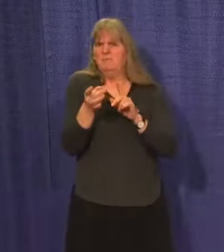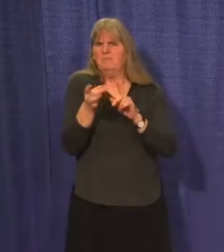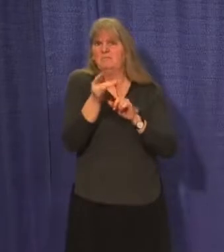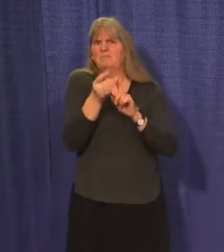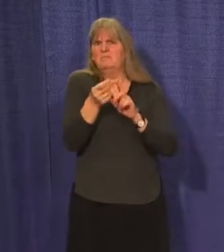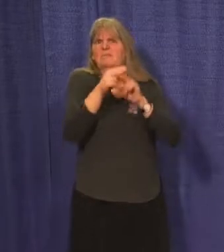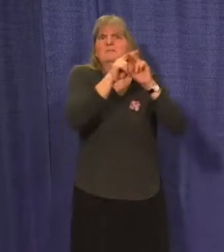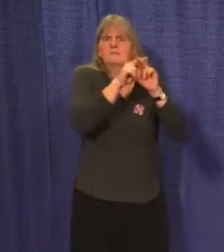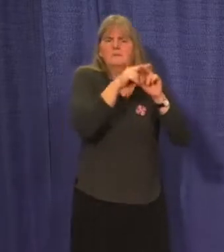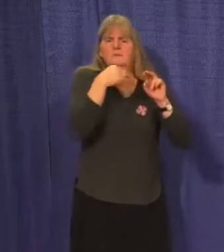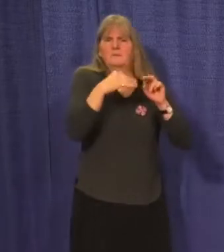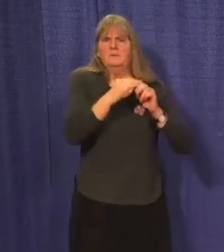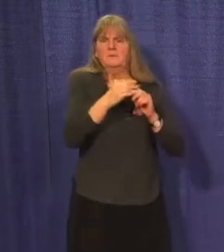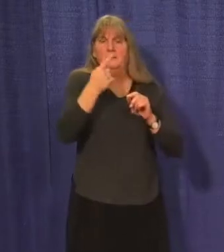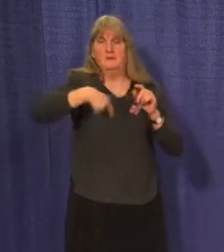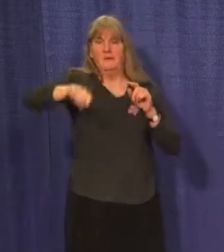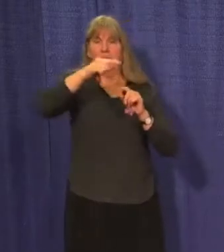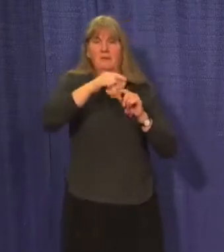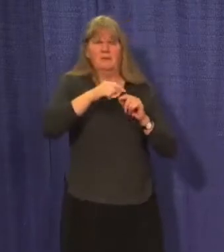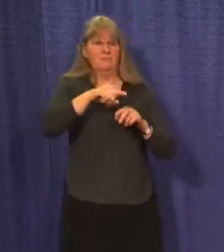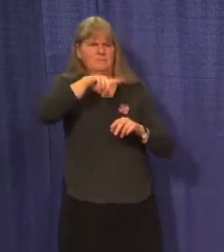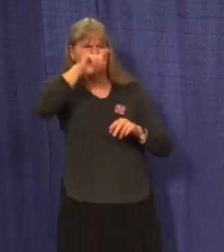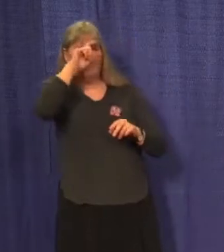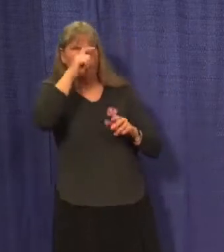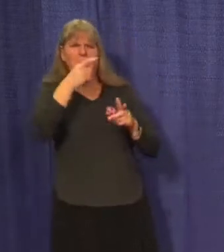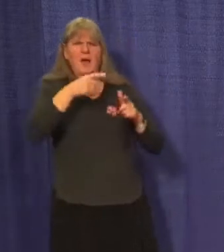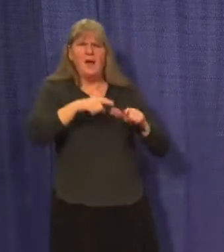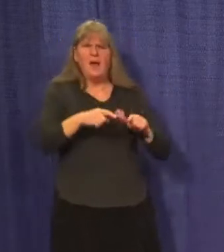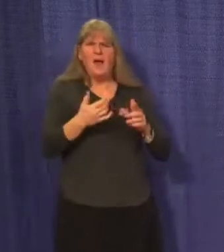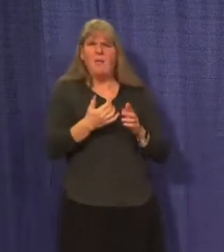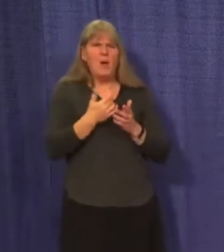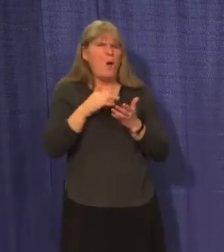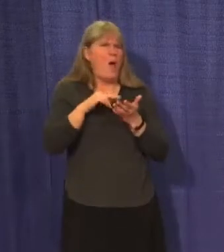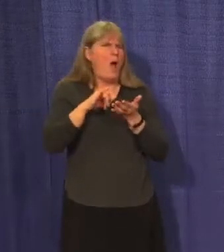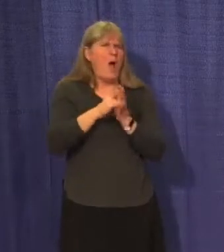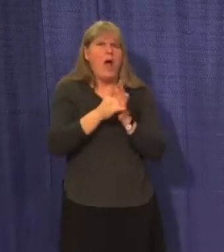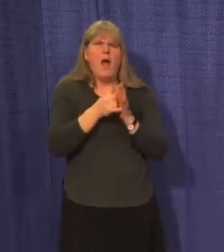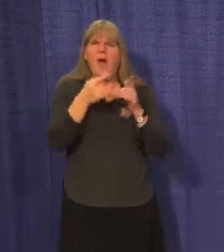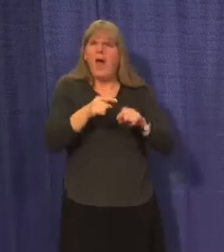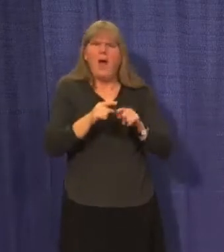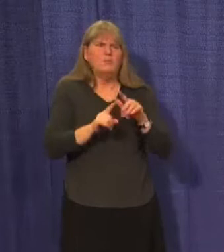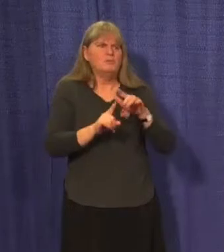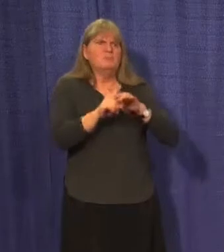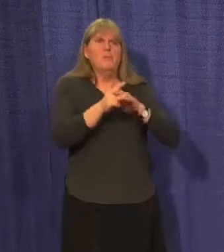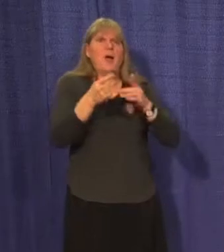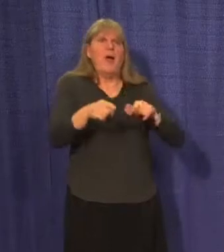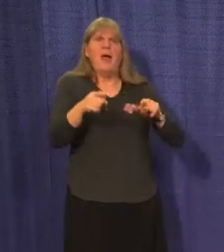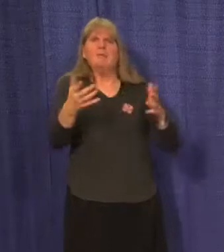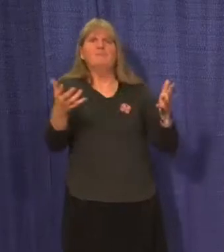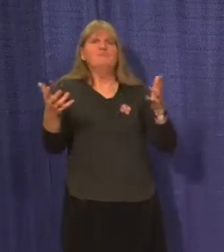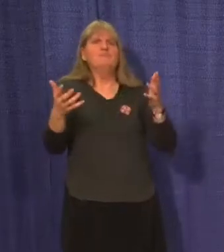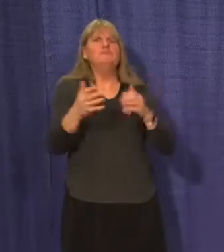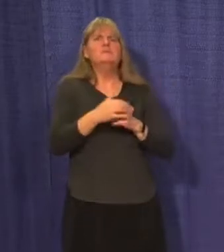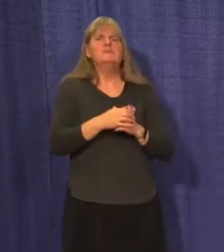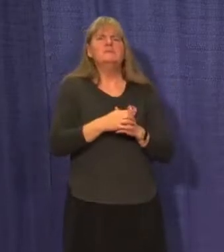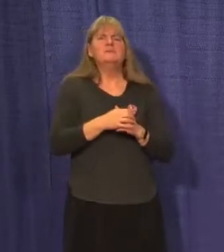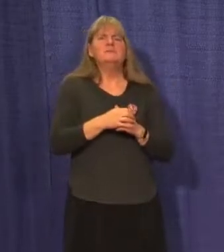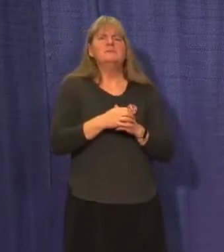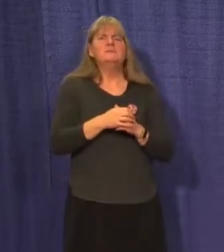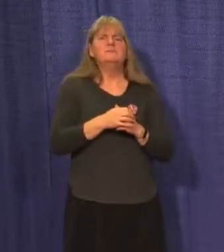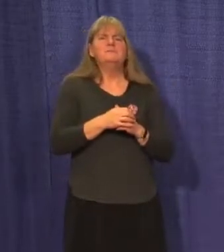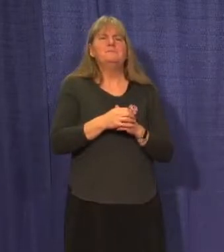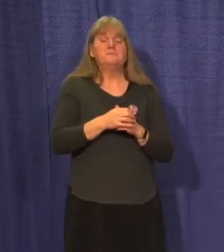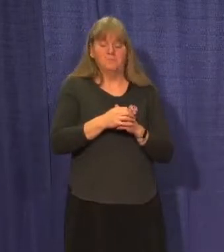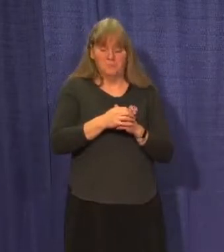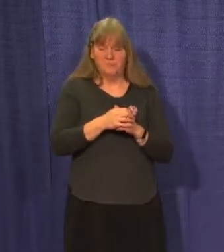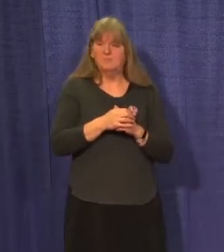leaving many of you with questions about what drove the sudden spike in cases. With many